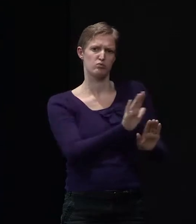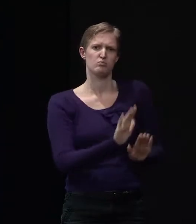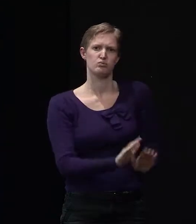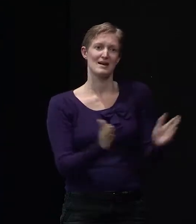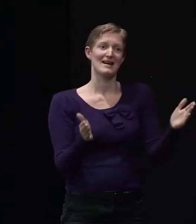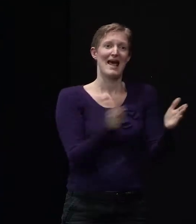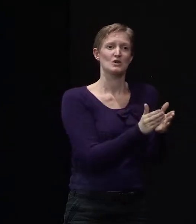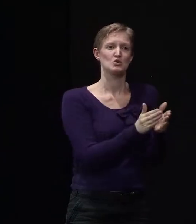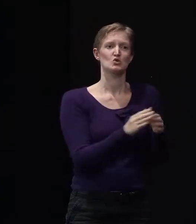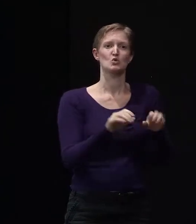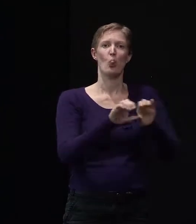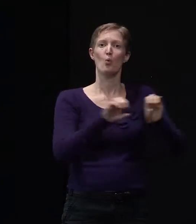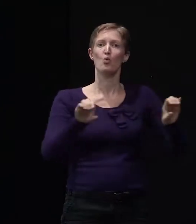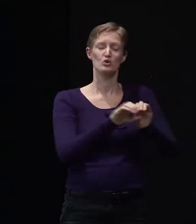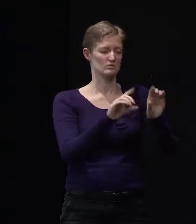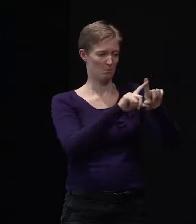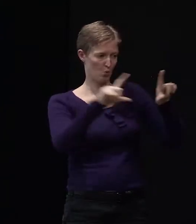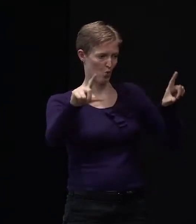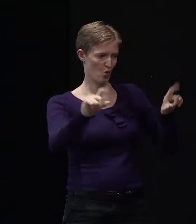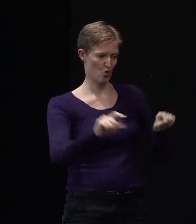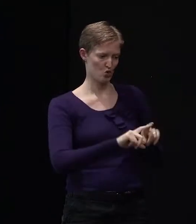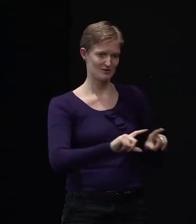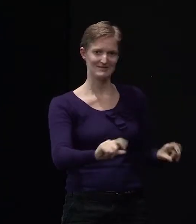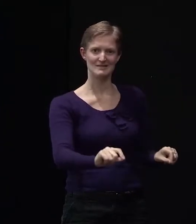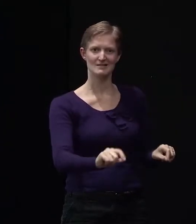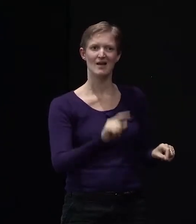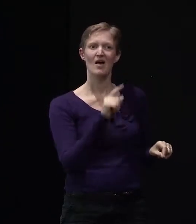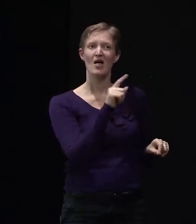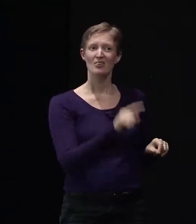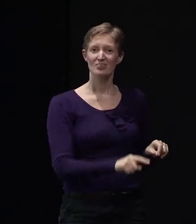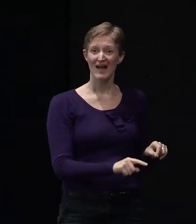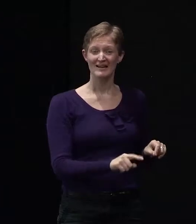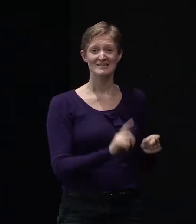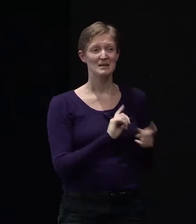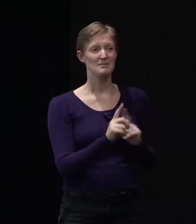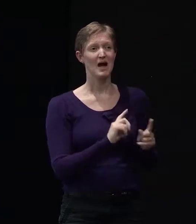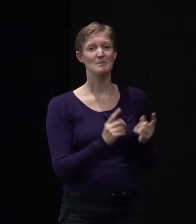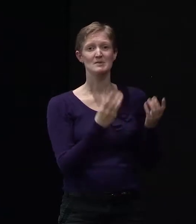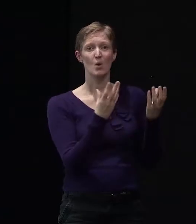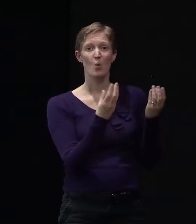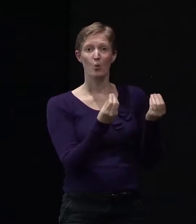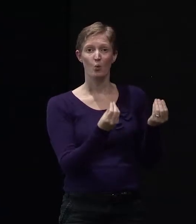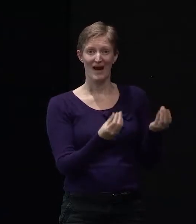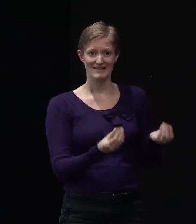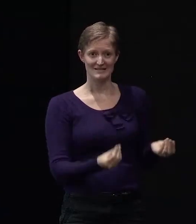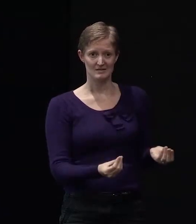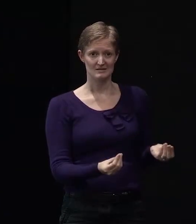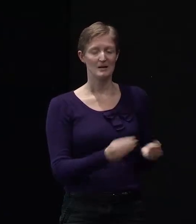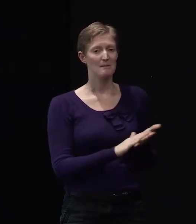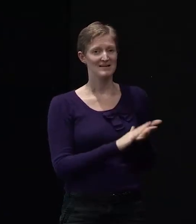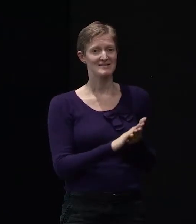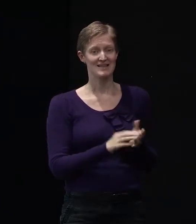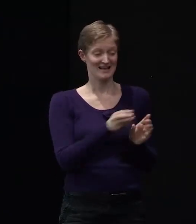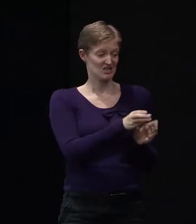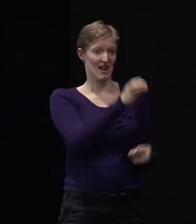weatherboards from the inside of the house, and of course weatherboards don't always keep all of the water out, the insulation bats are going to get very wet and